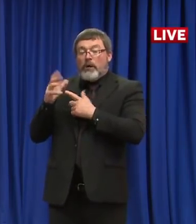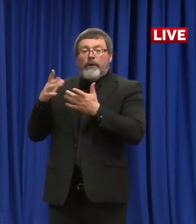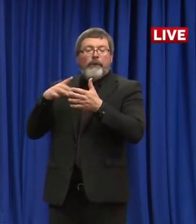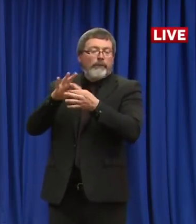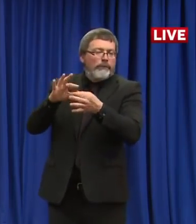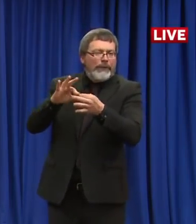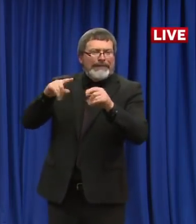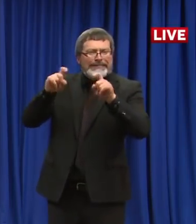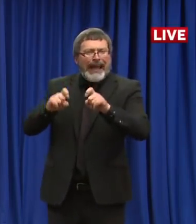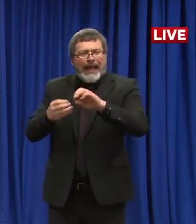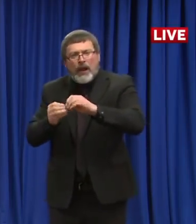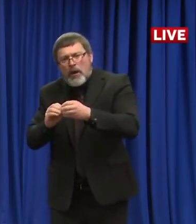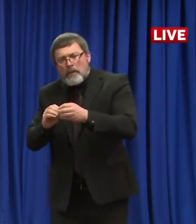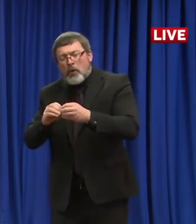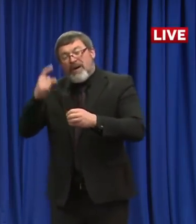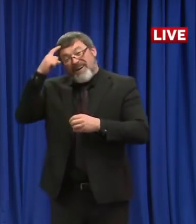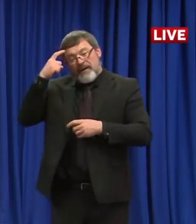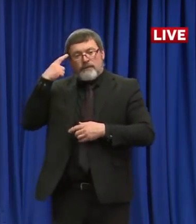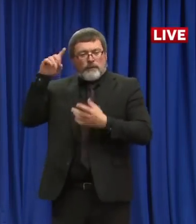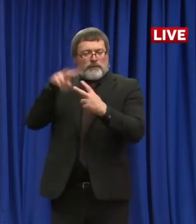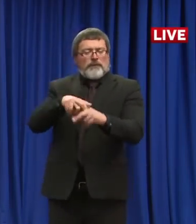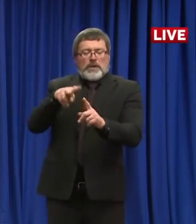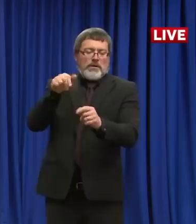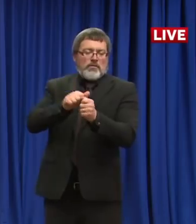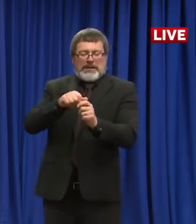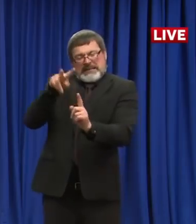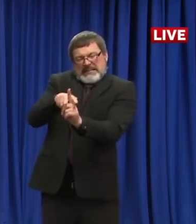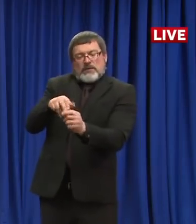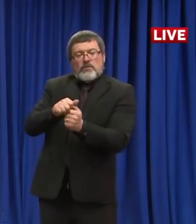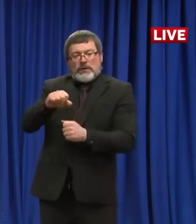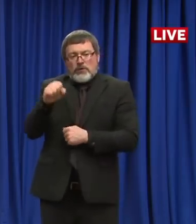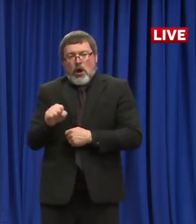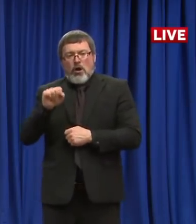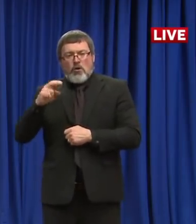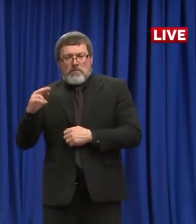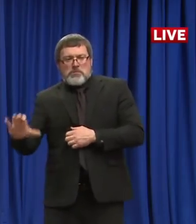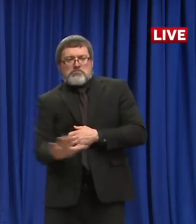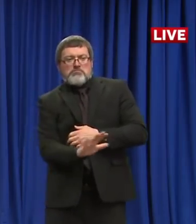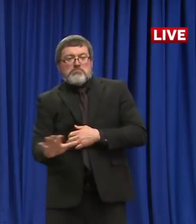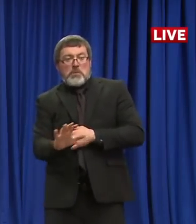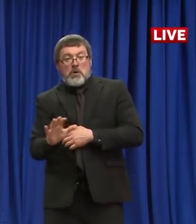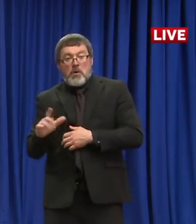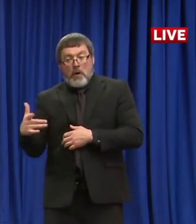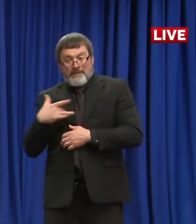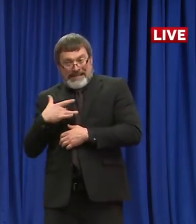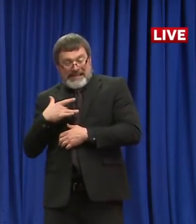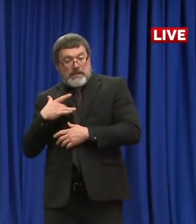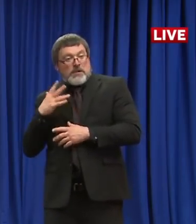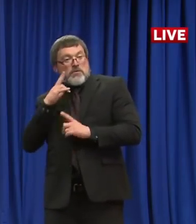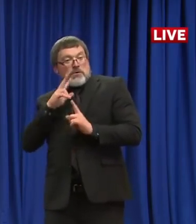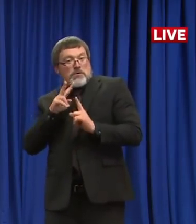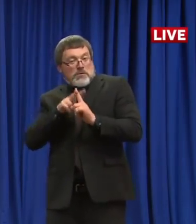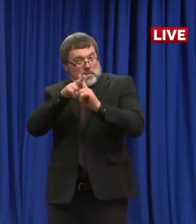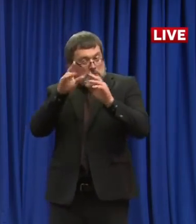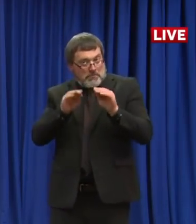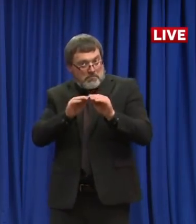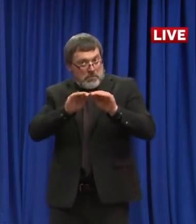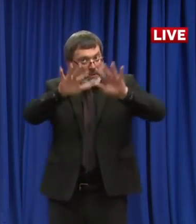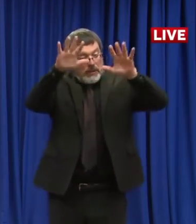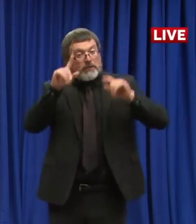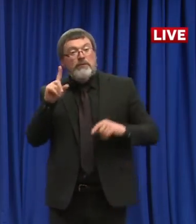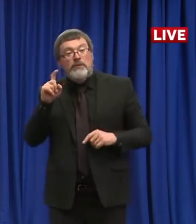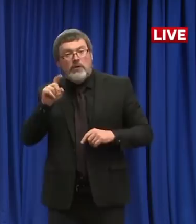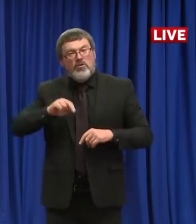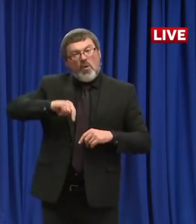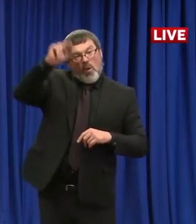Is there a plan to maybe grow that and more people tested as time goes on? Sure. So we're going to be testing a lot of folks using the MIT.